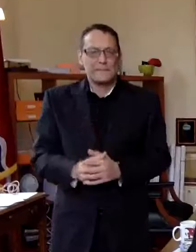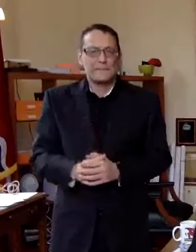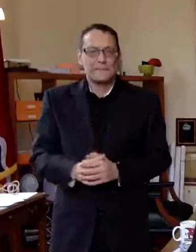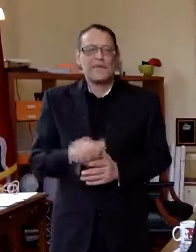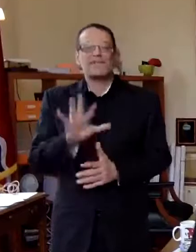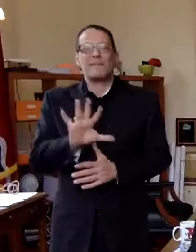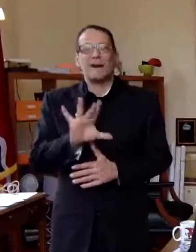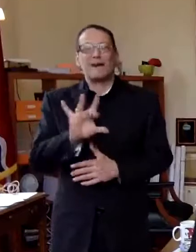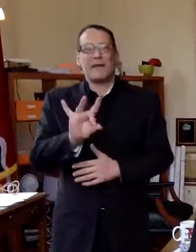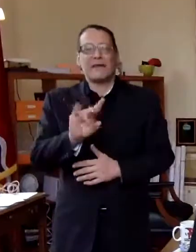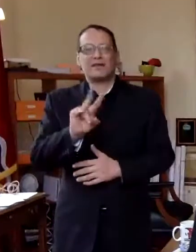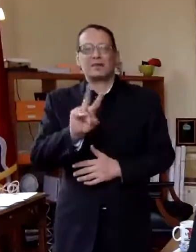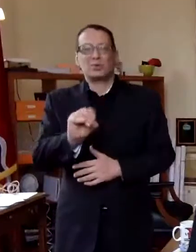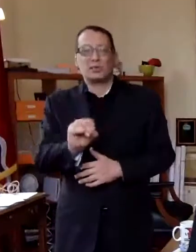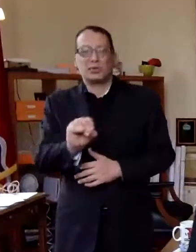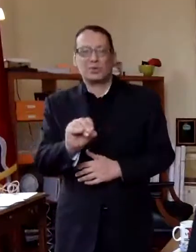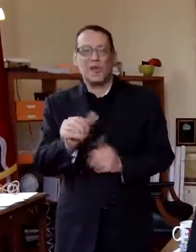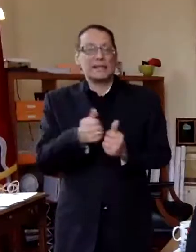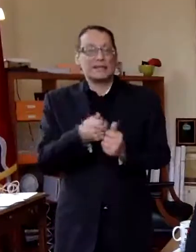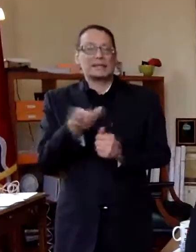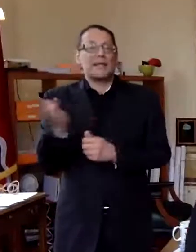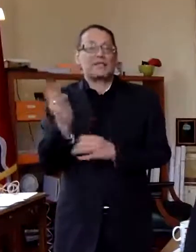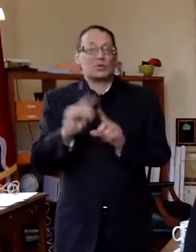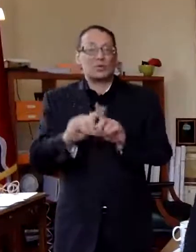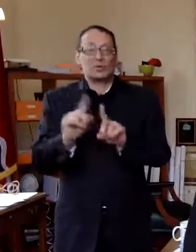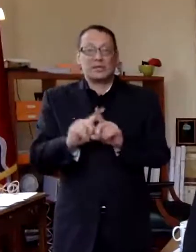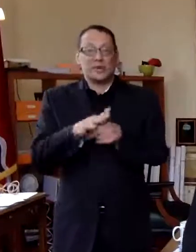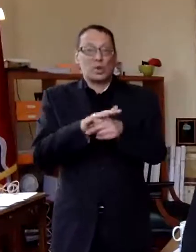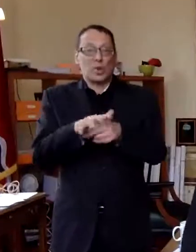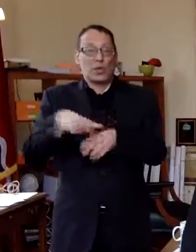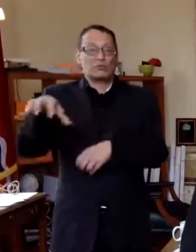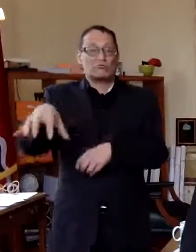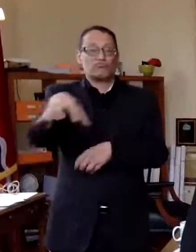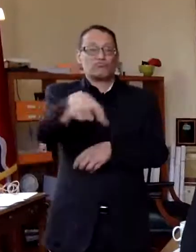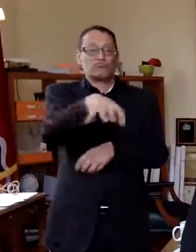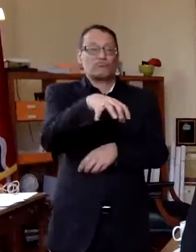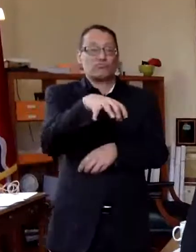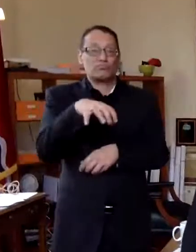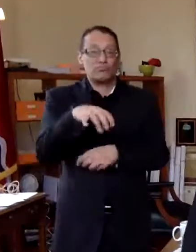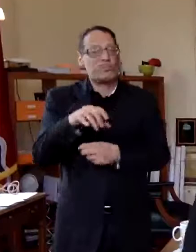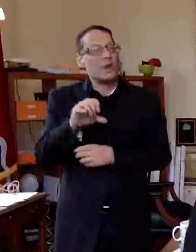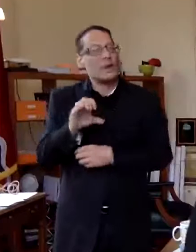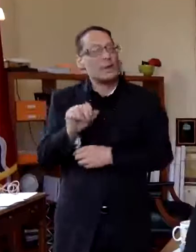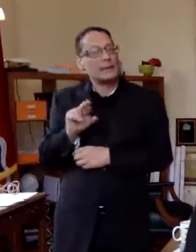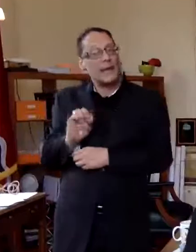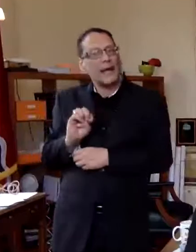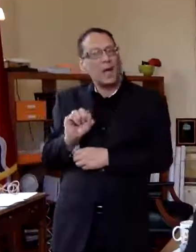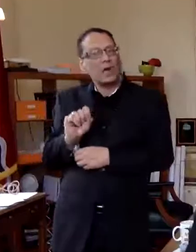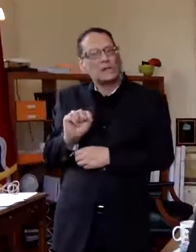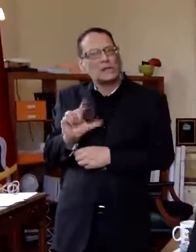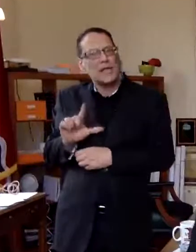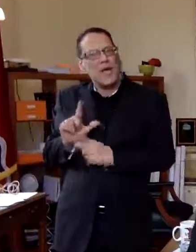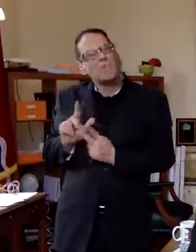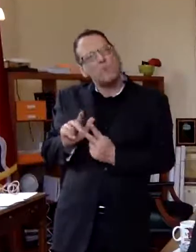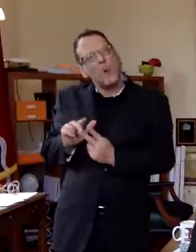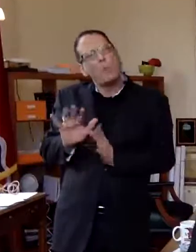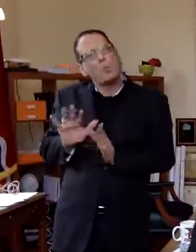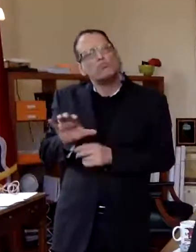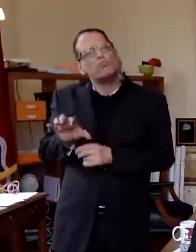bit uh several affinia sites a couple of care stl sites um